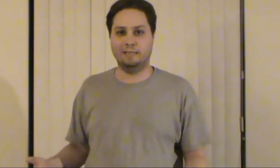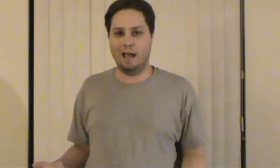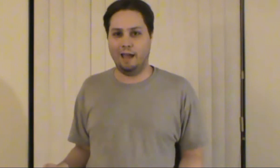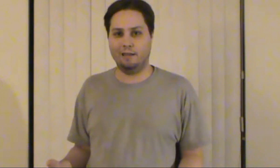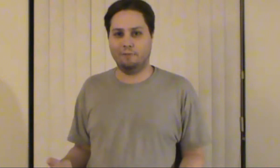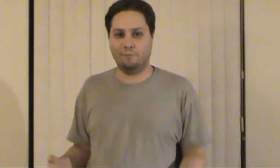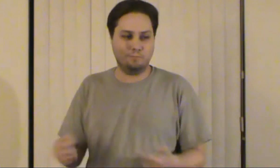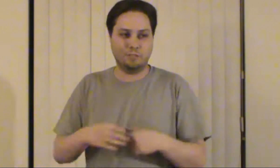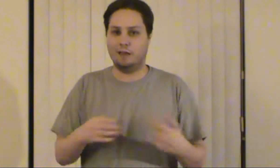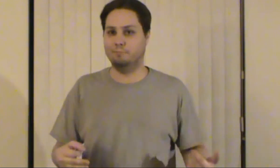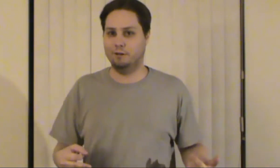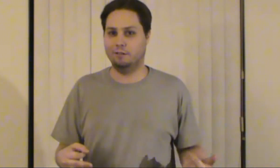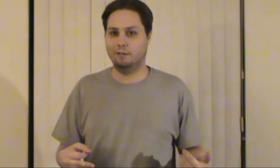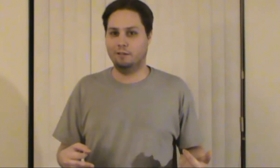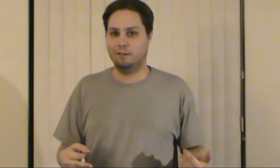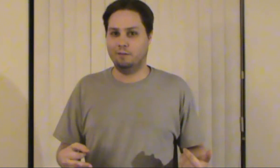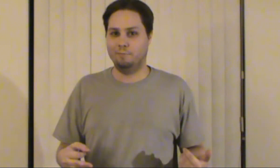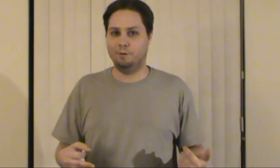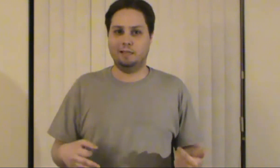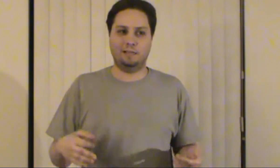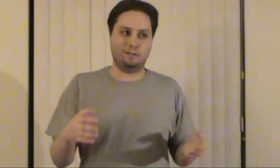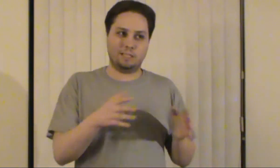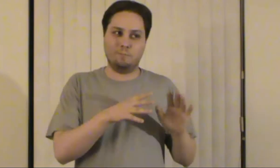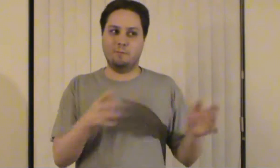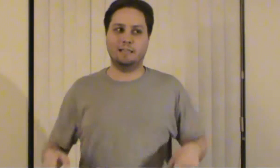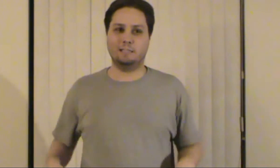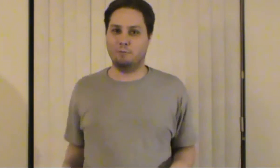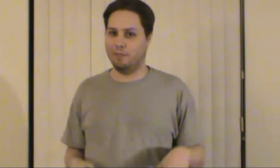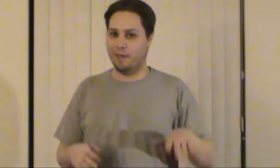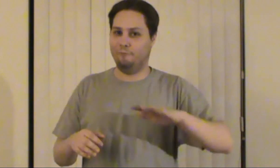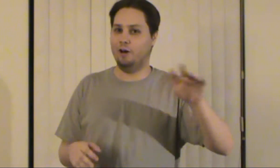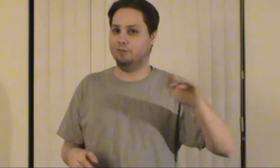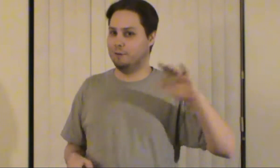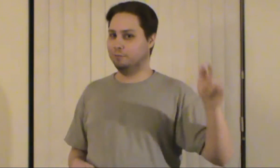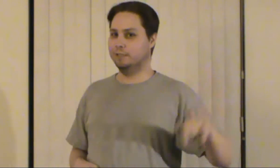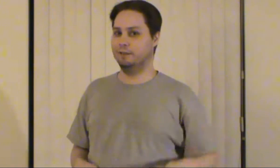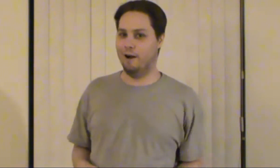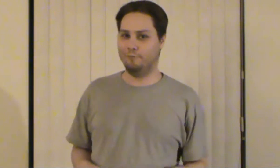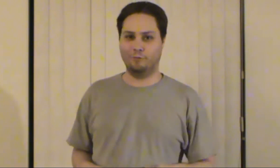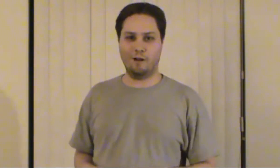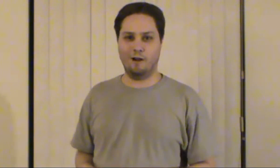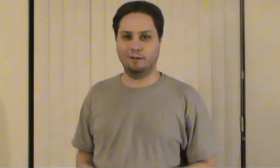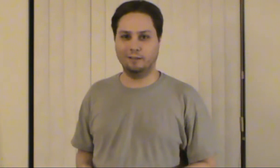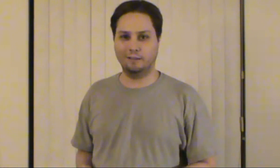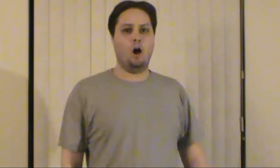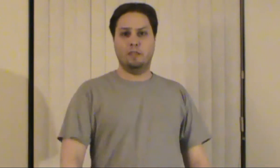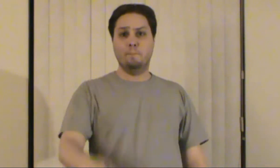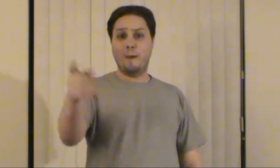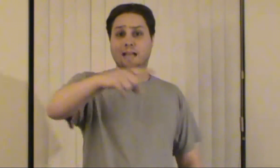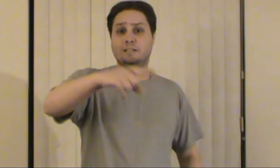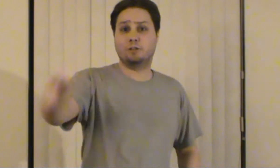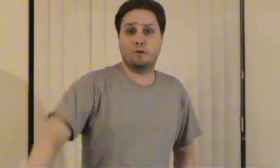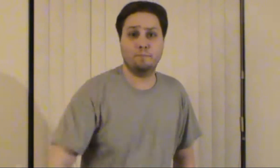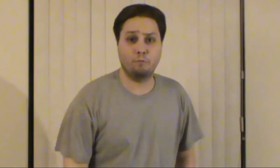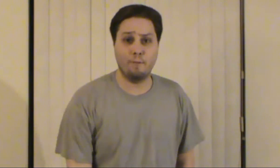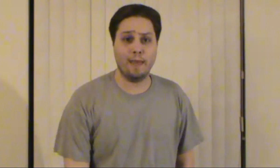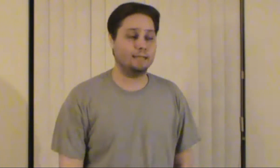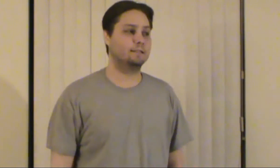they die from childbirth but there's something about this movie that felt completely off and wrong oh and then back to the creepy romance